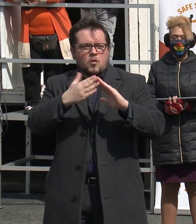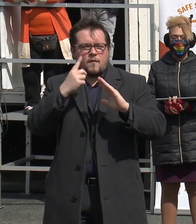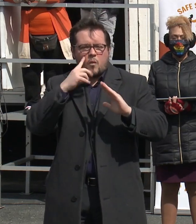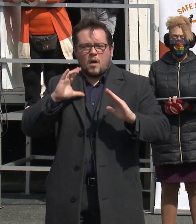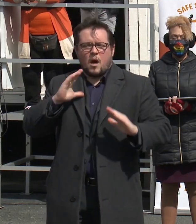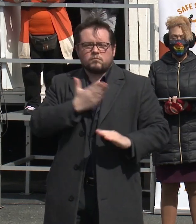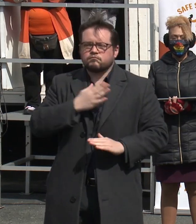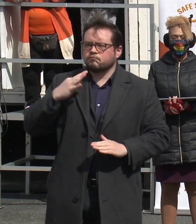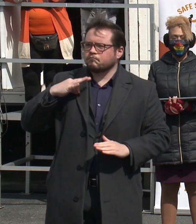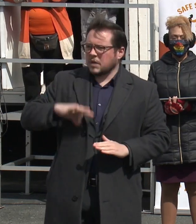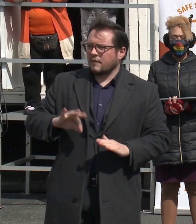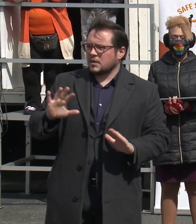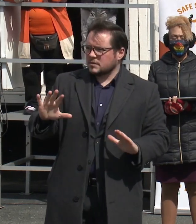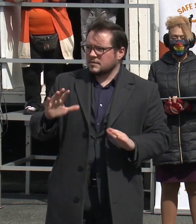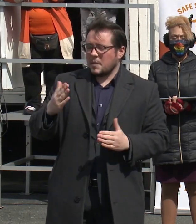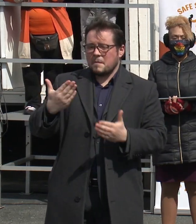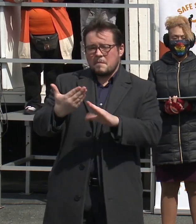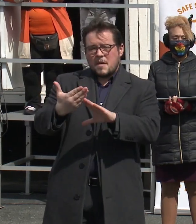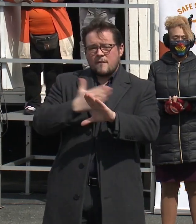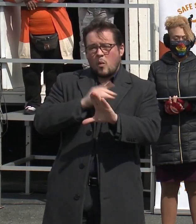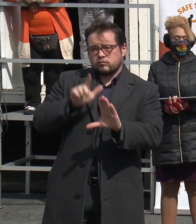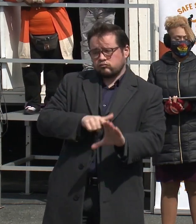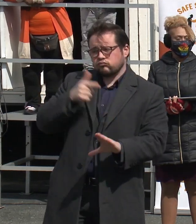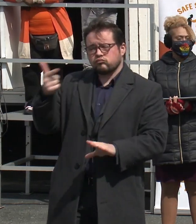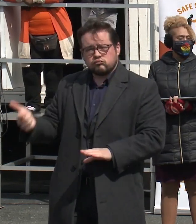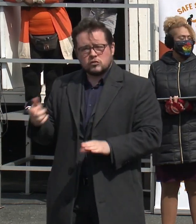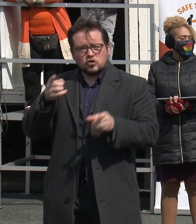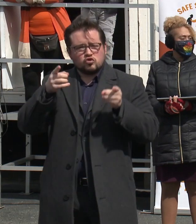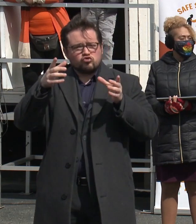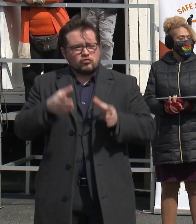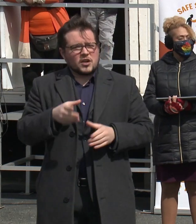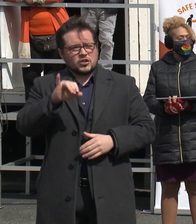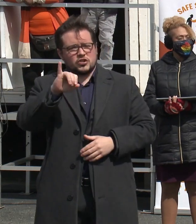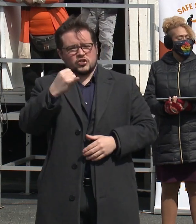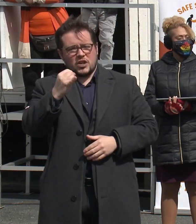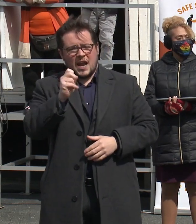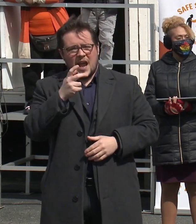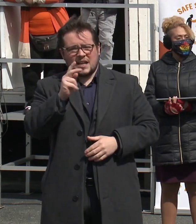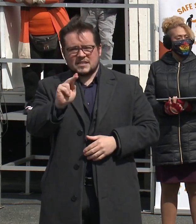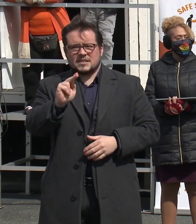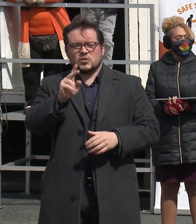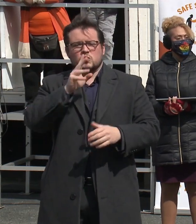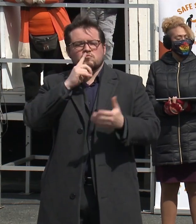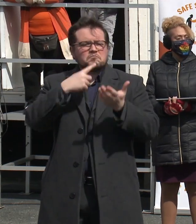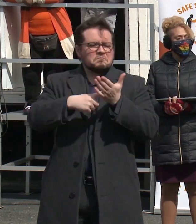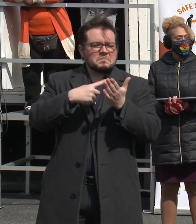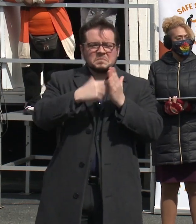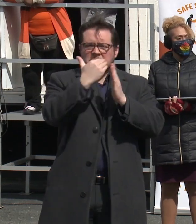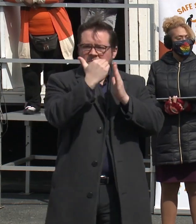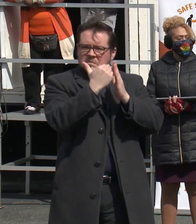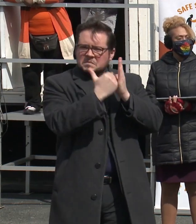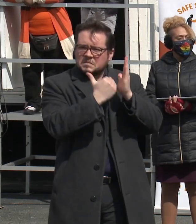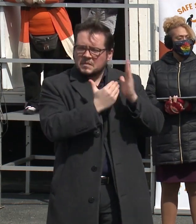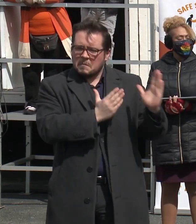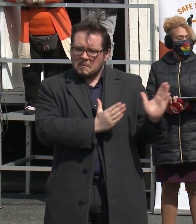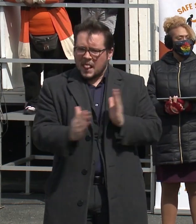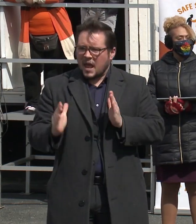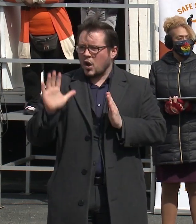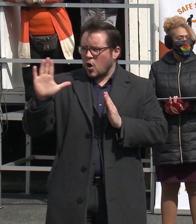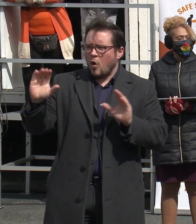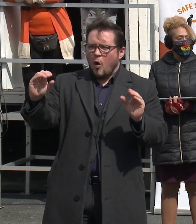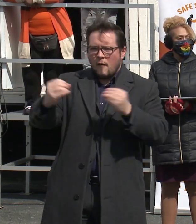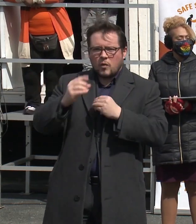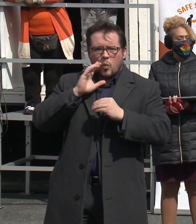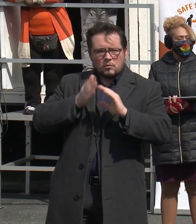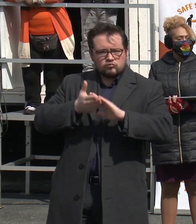of our city. Before I turn it over to Director Jackson to outline the plan that her office will be tasked with coordinating, I